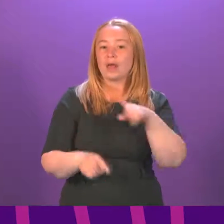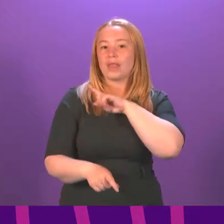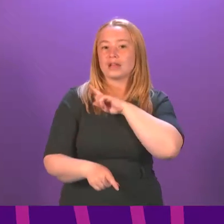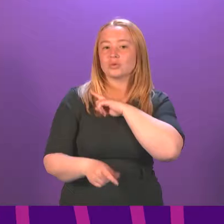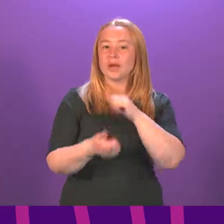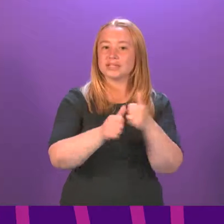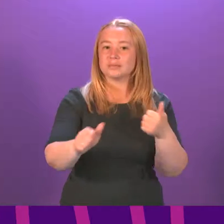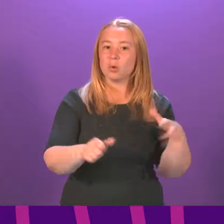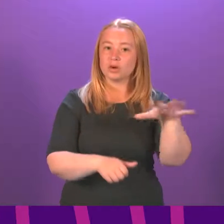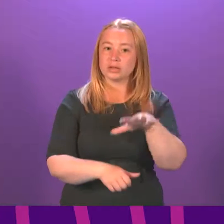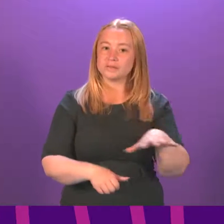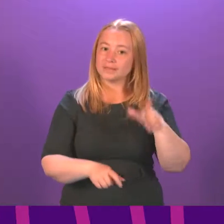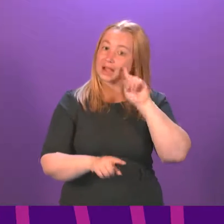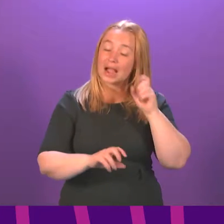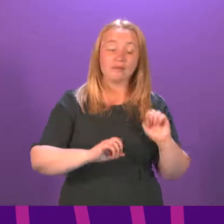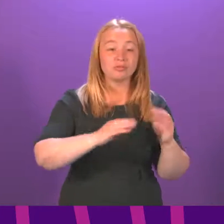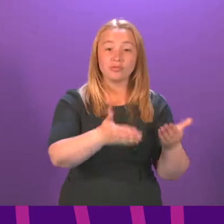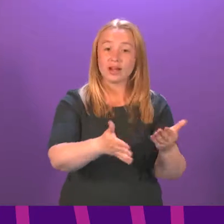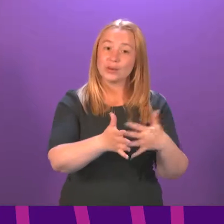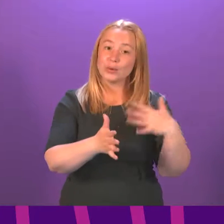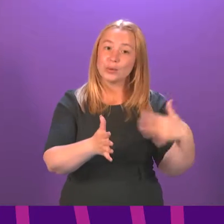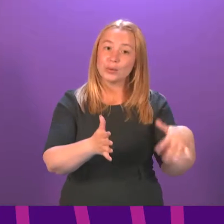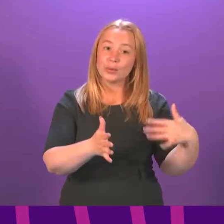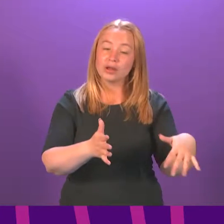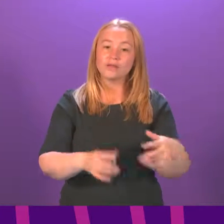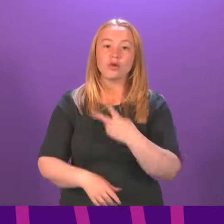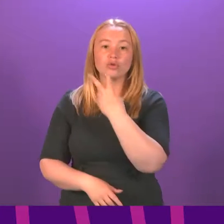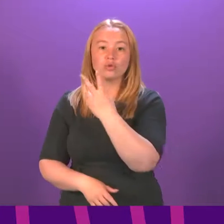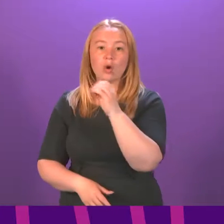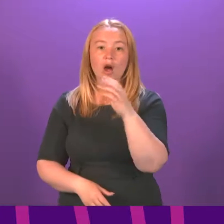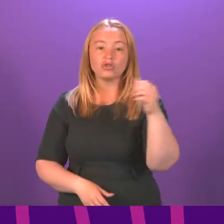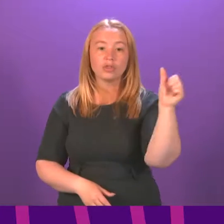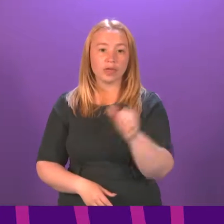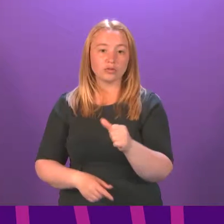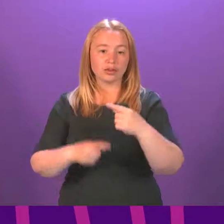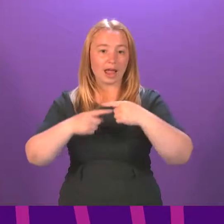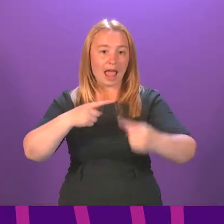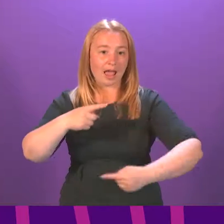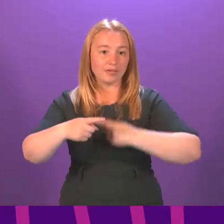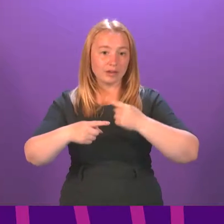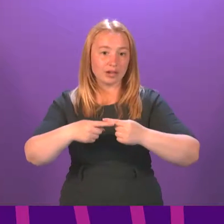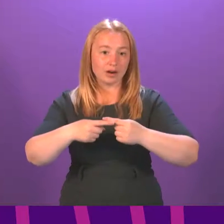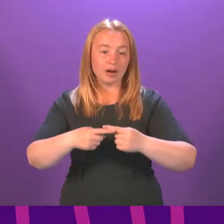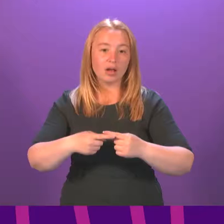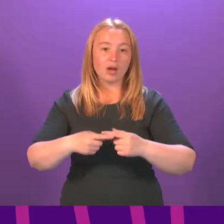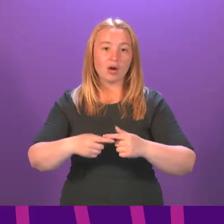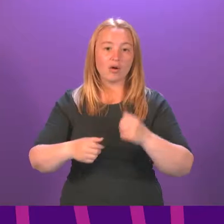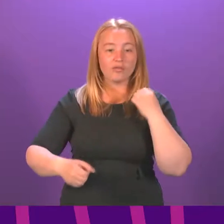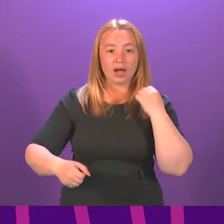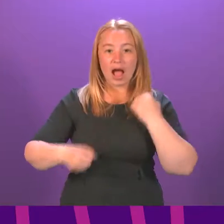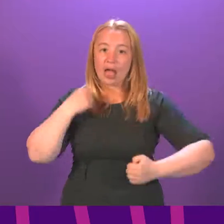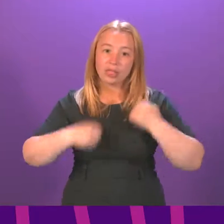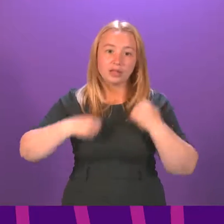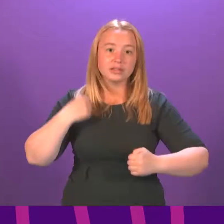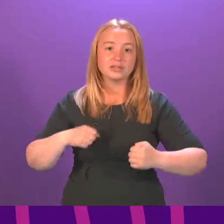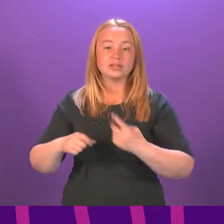it. And that actually does help so much because two per 100,000 per year of competitive athletes between the age of 14 and